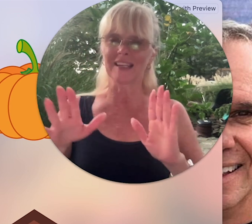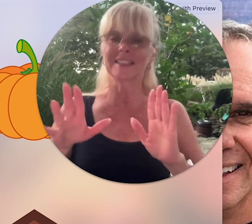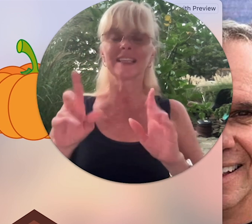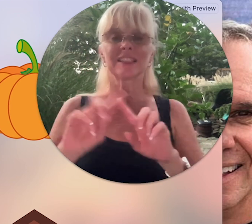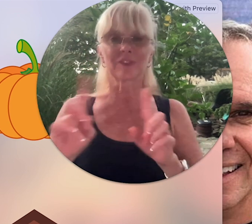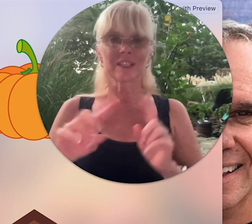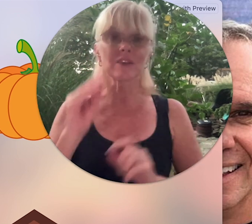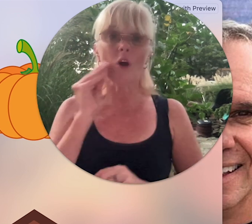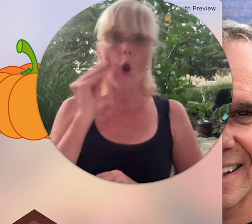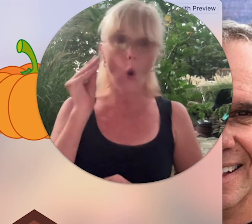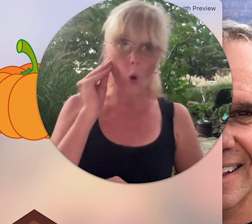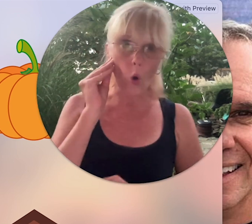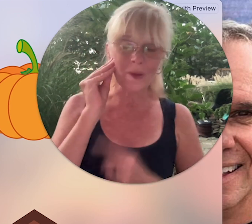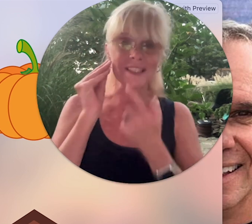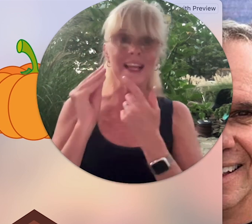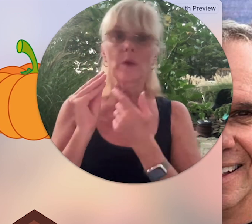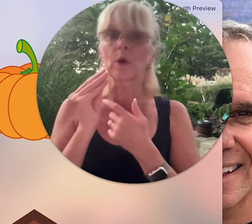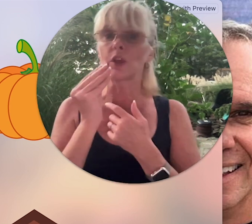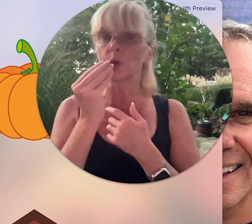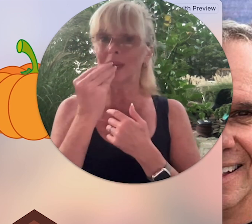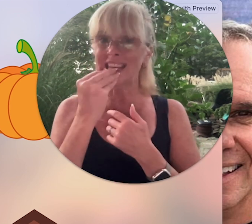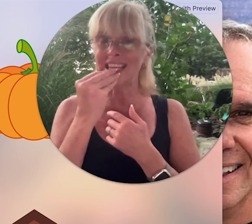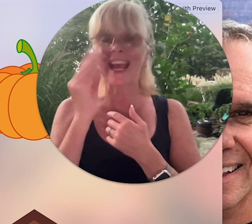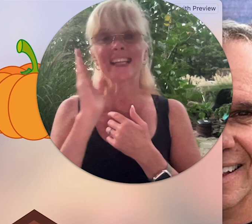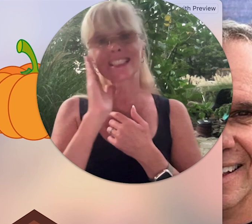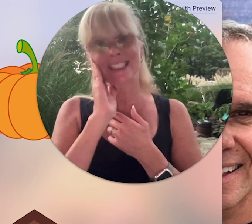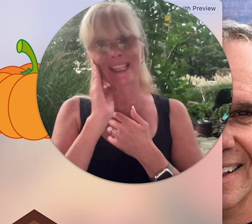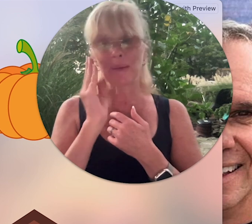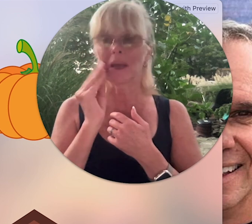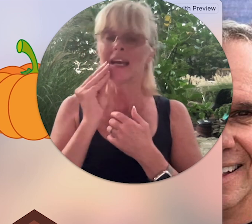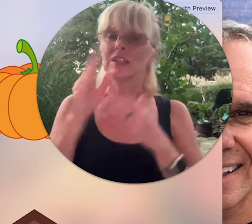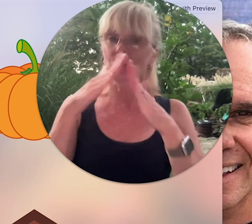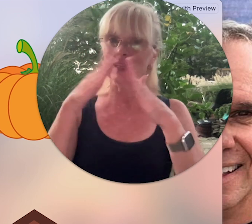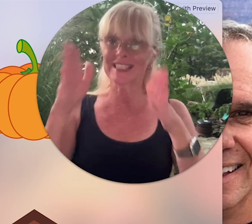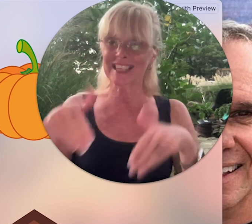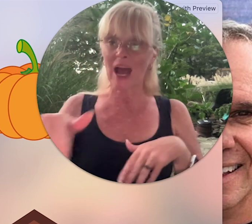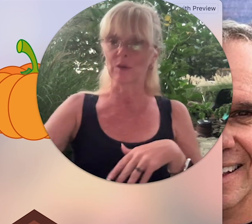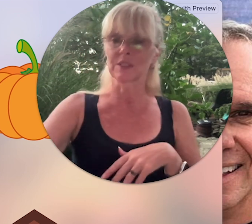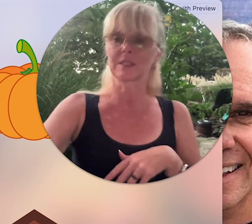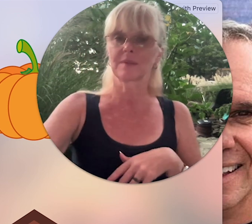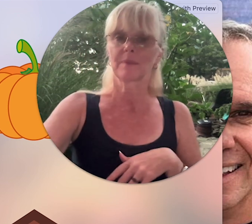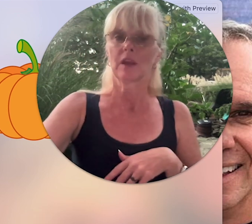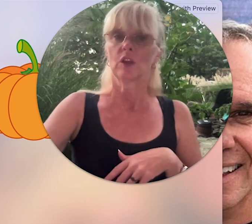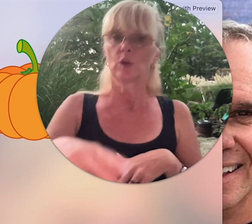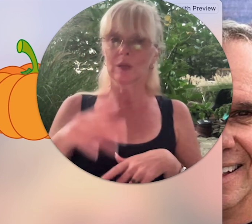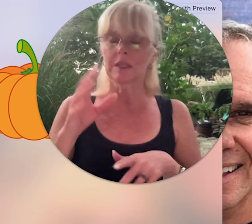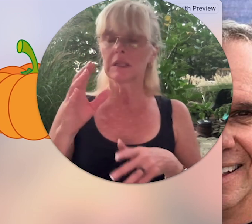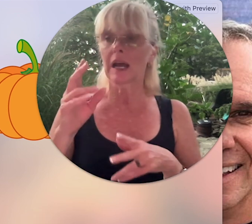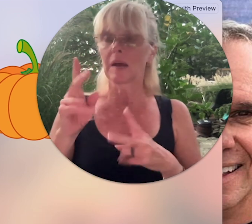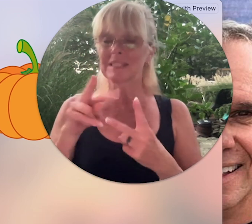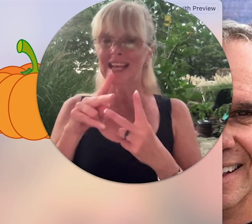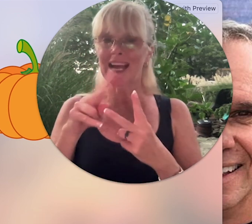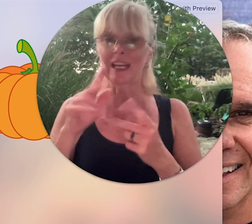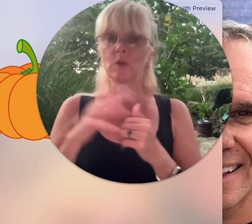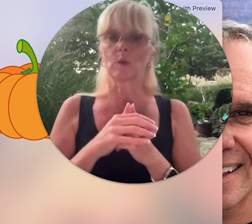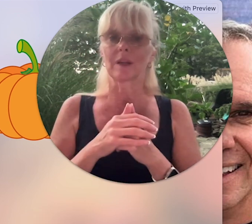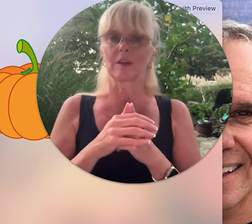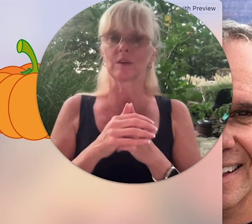the difference of home is like where you eat and sleep so this is house you can sign either one of those